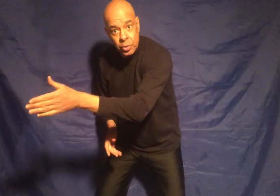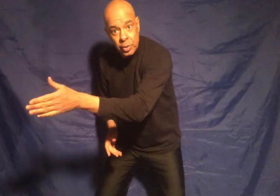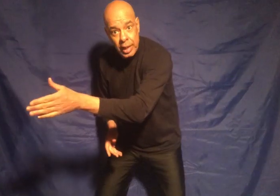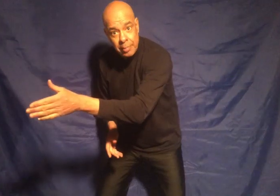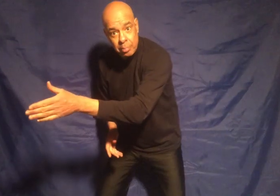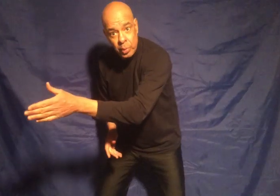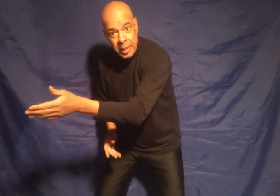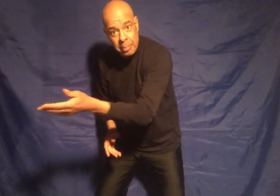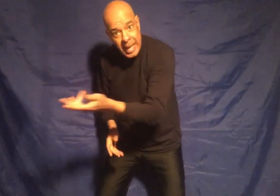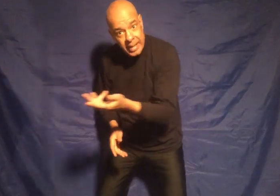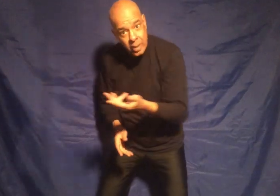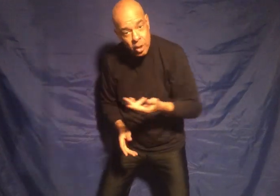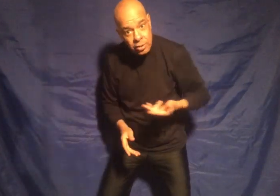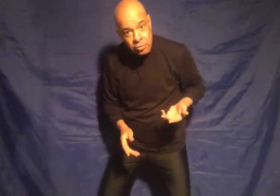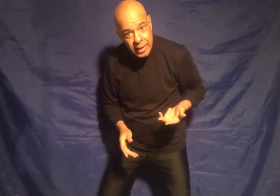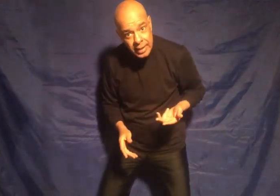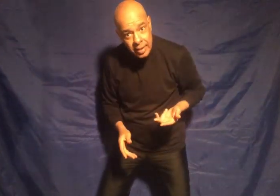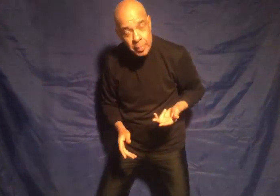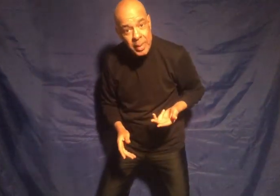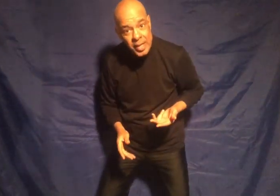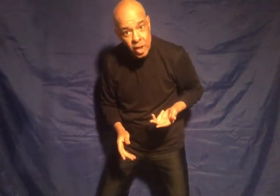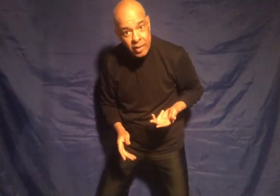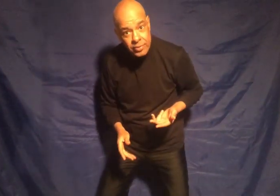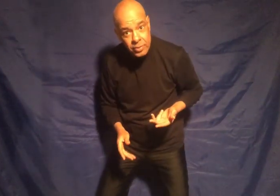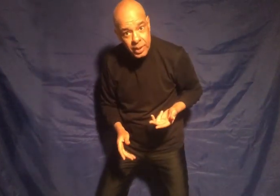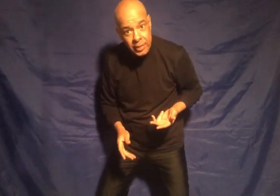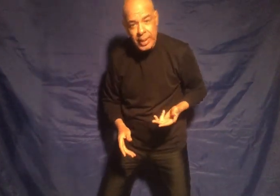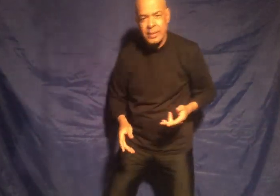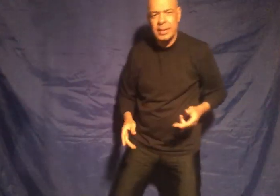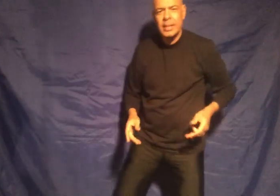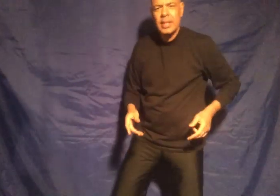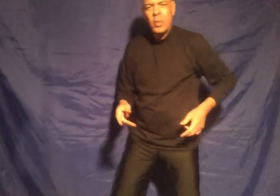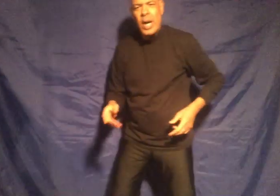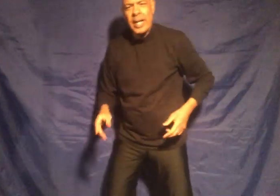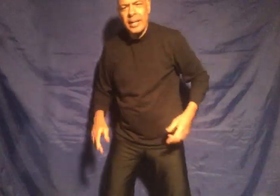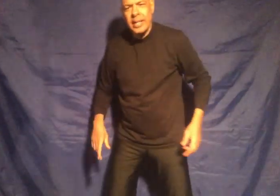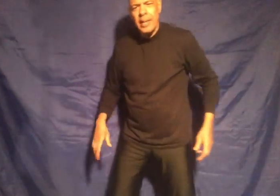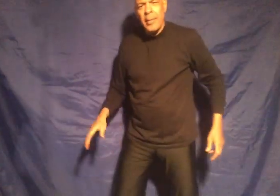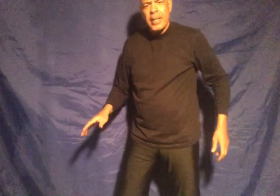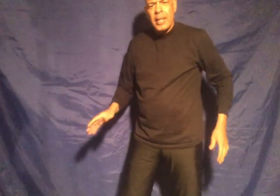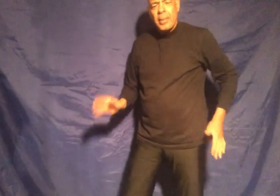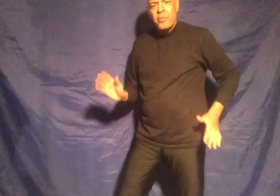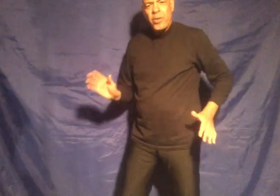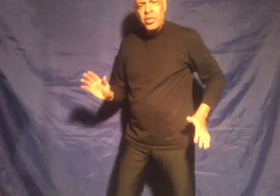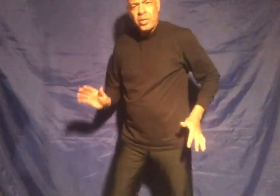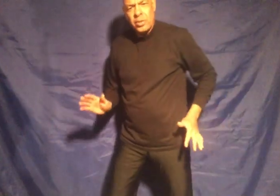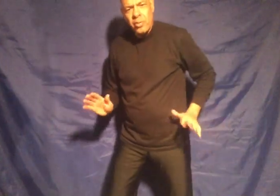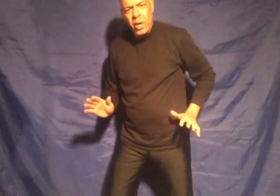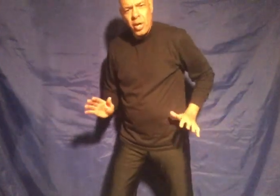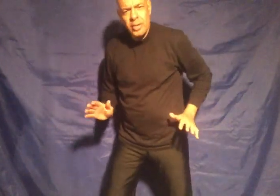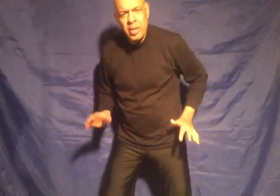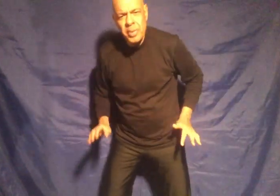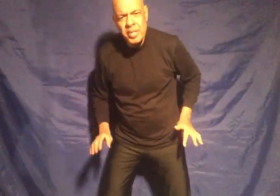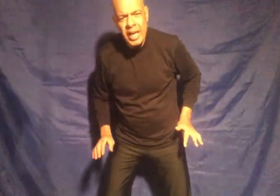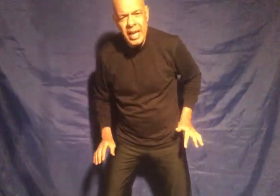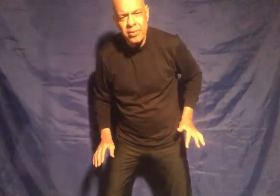and pulling back on three pays off really well why first of all you must have